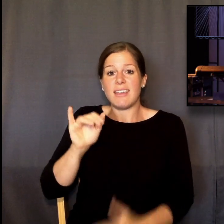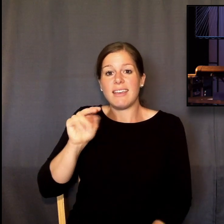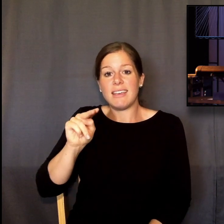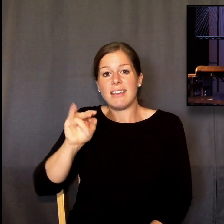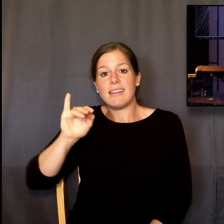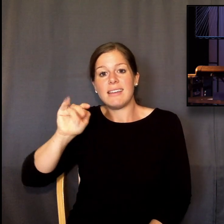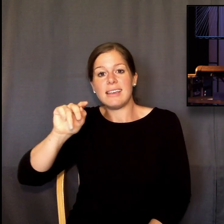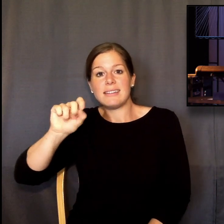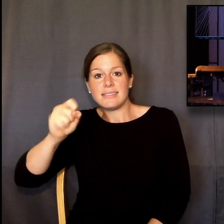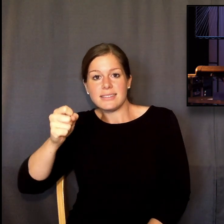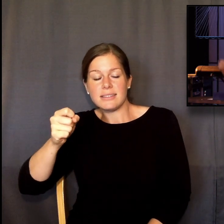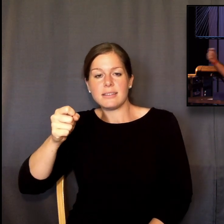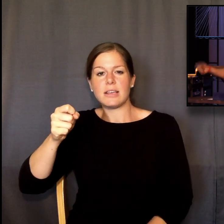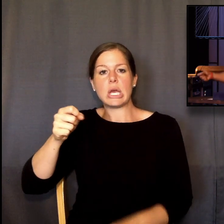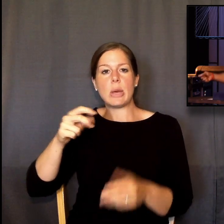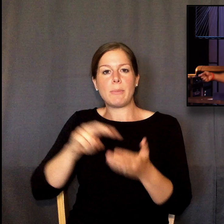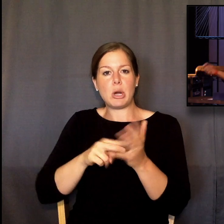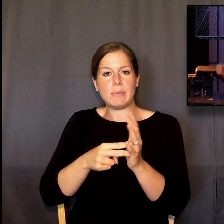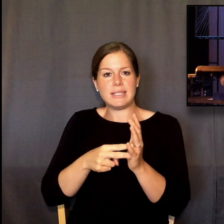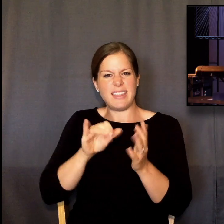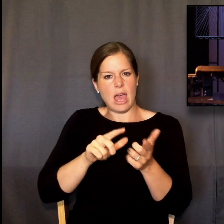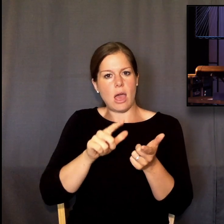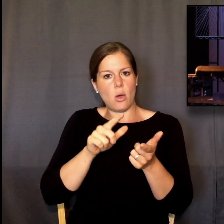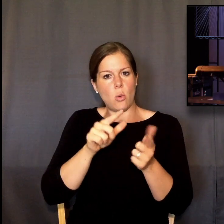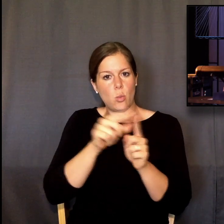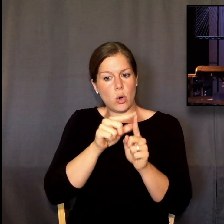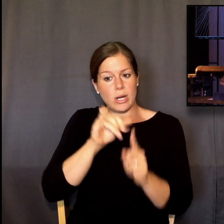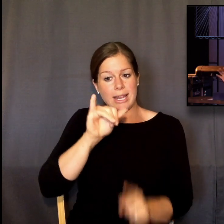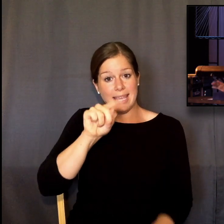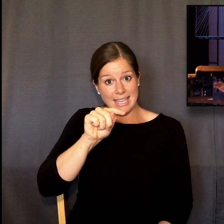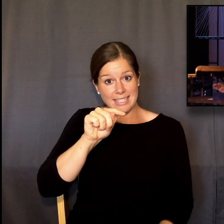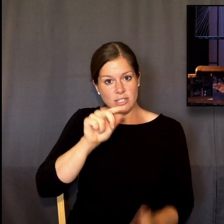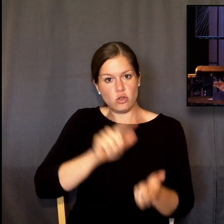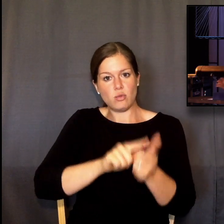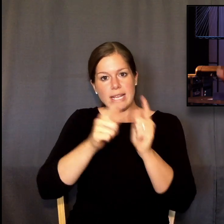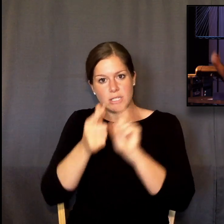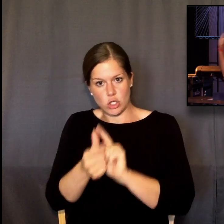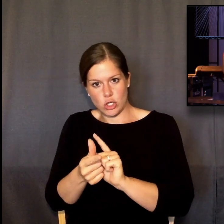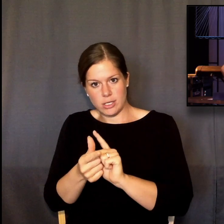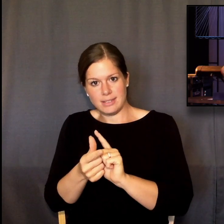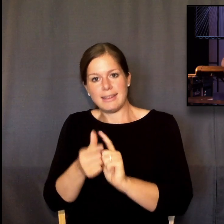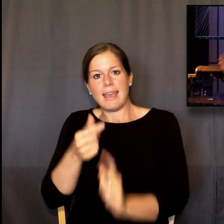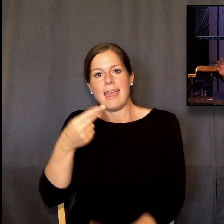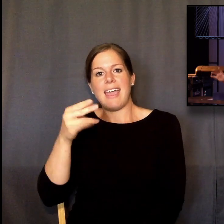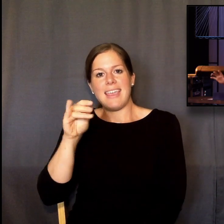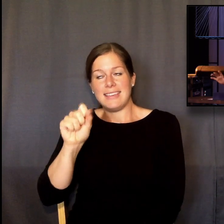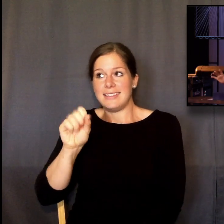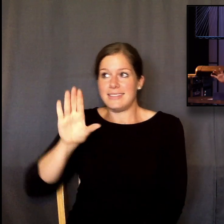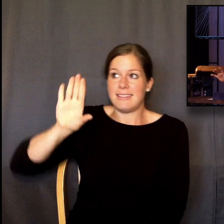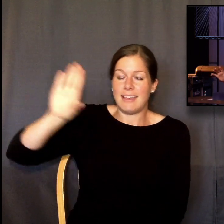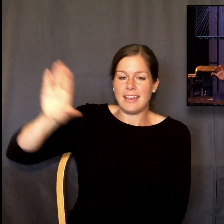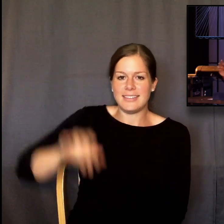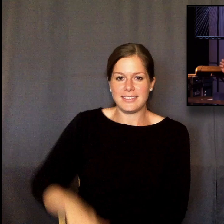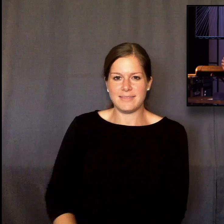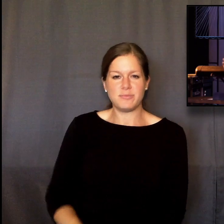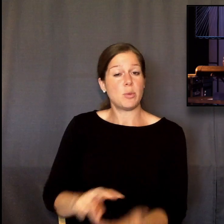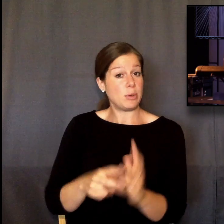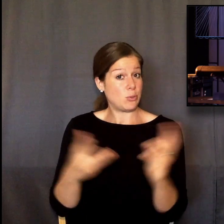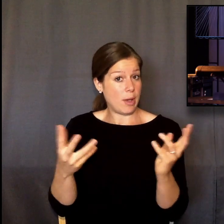his. See, if you have the NIV or the King James, they actually translate it that way. Listen to it this way. The Lord has